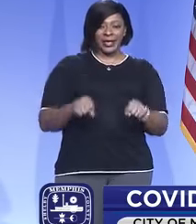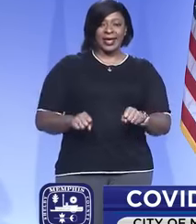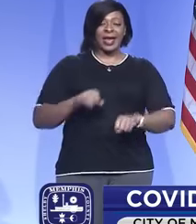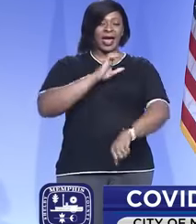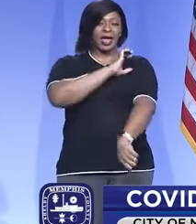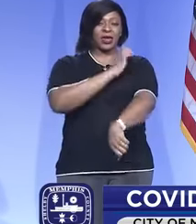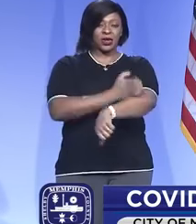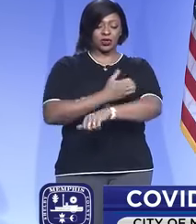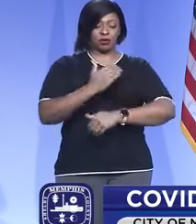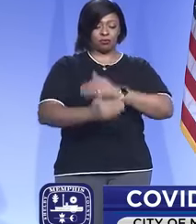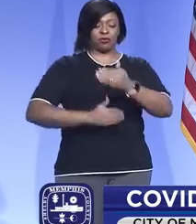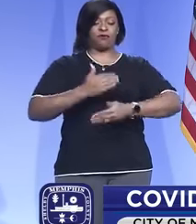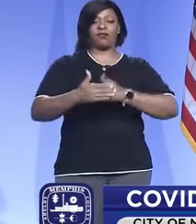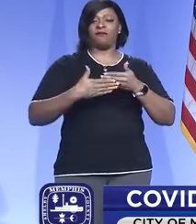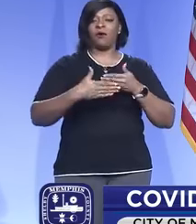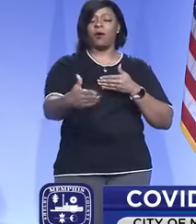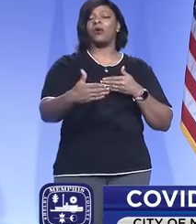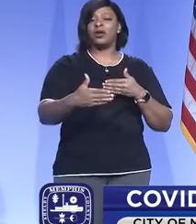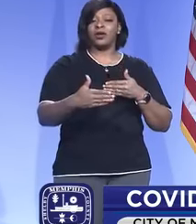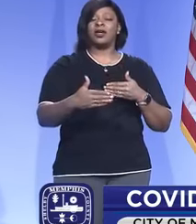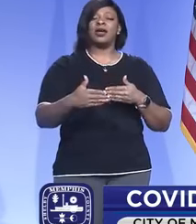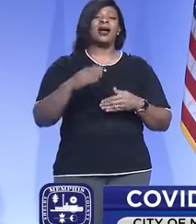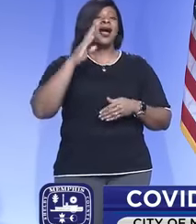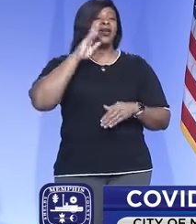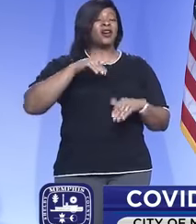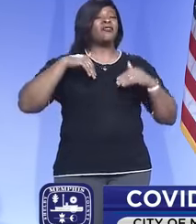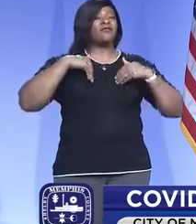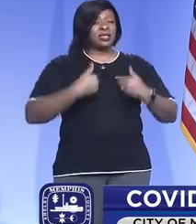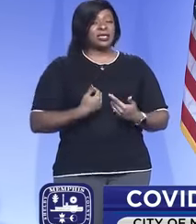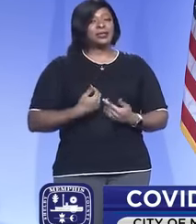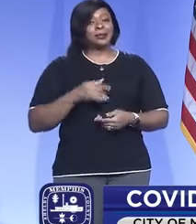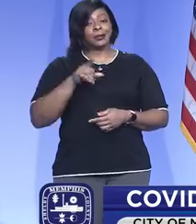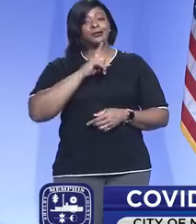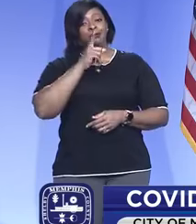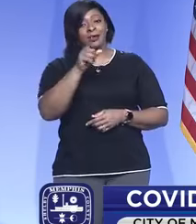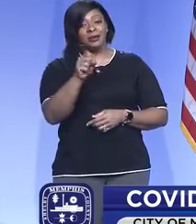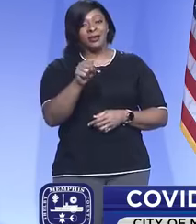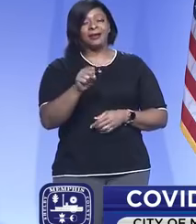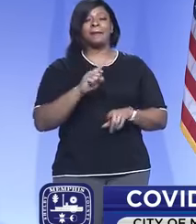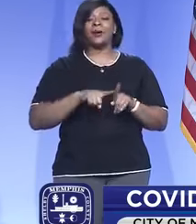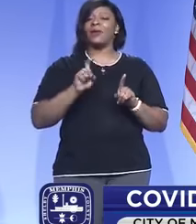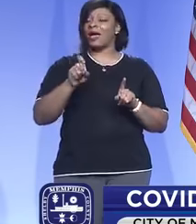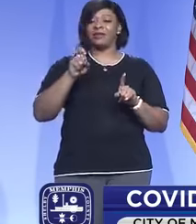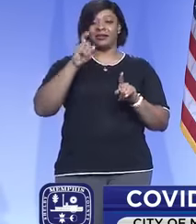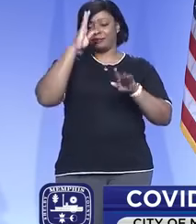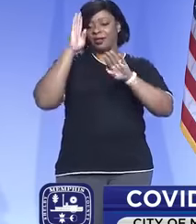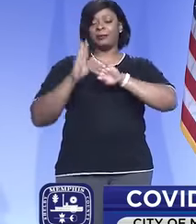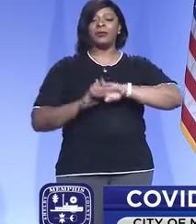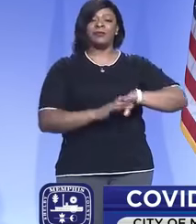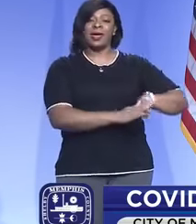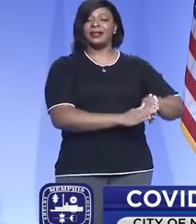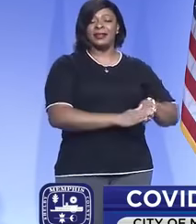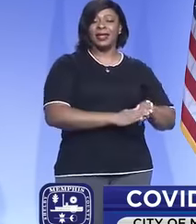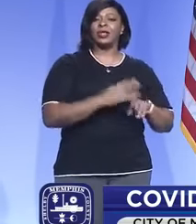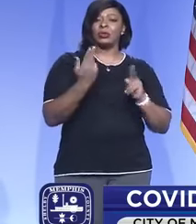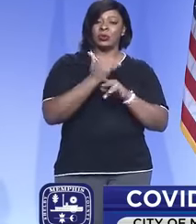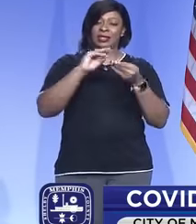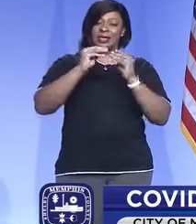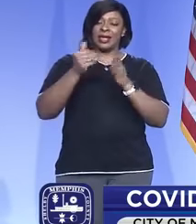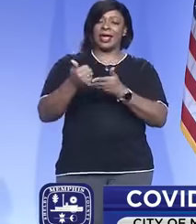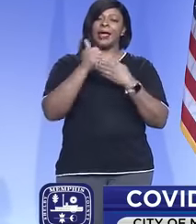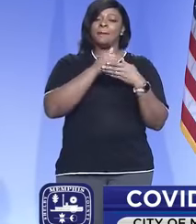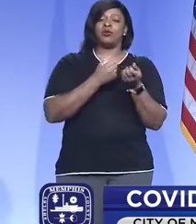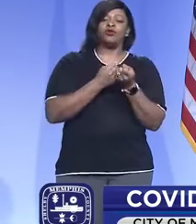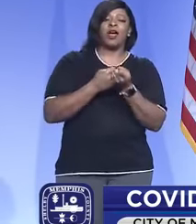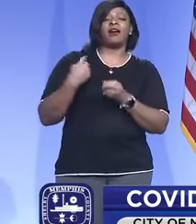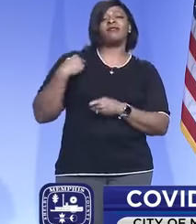energy in moving forward. I know fatigue is real, but we need to move beyond that and use really the data to help drive